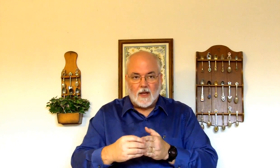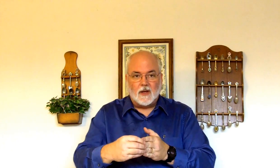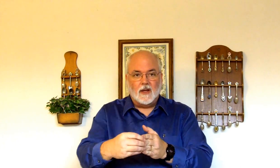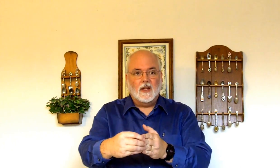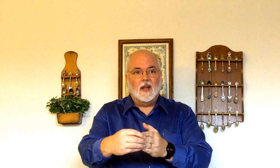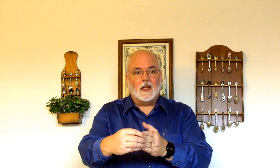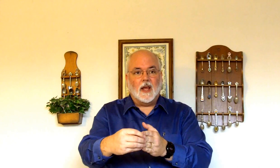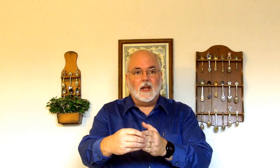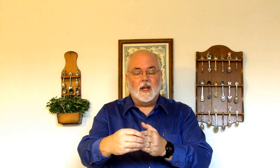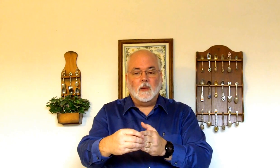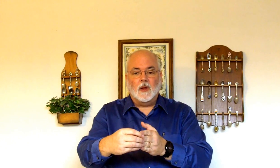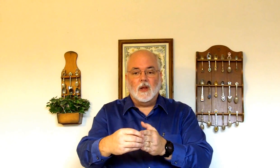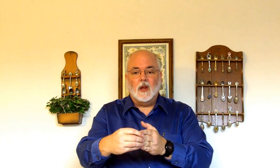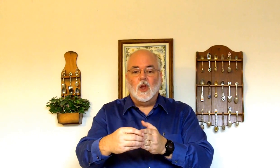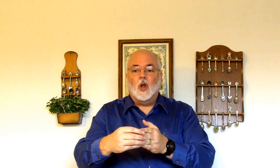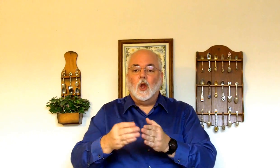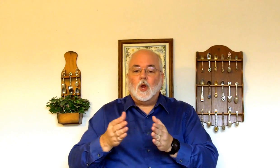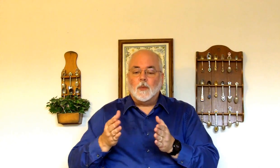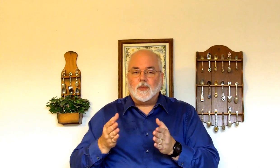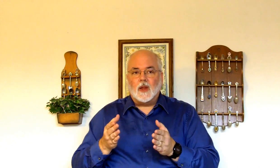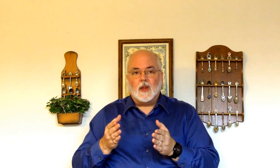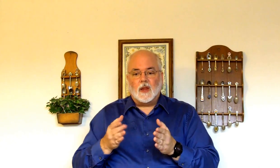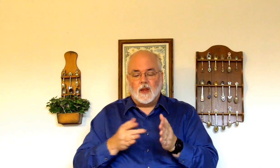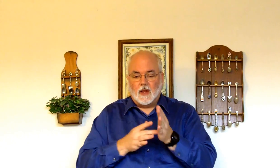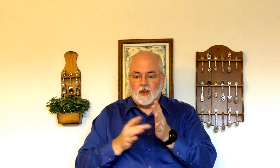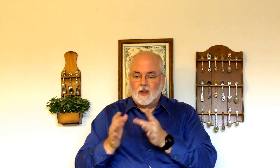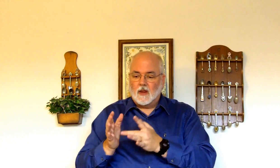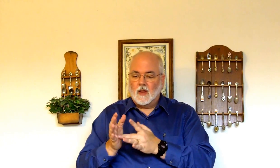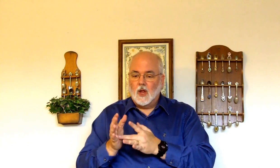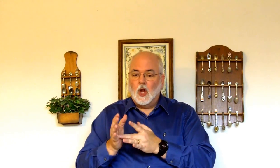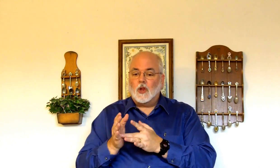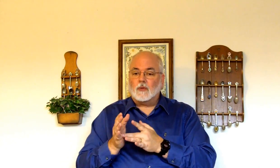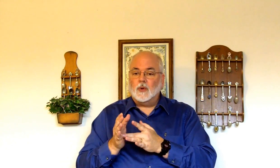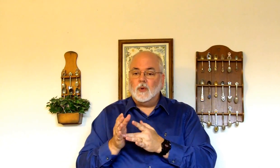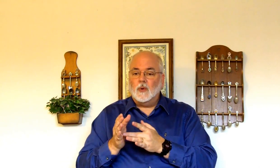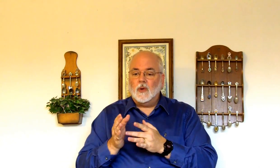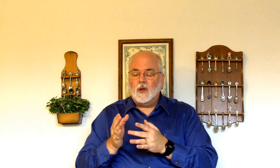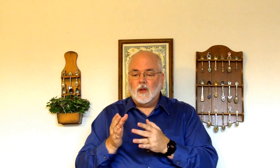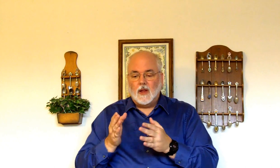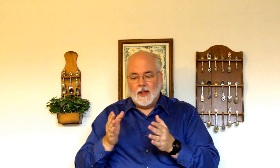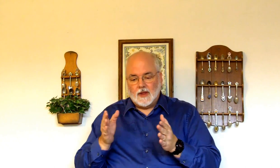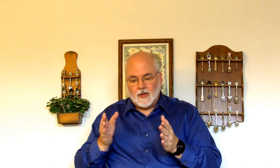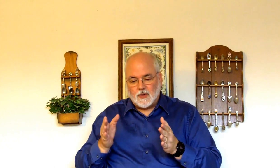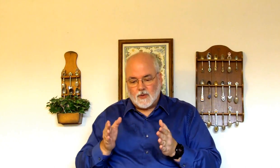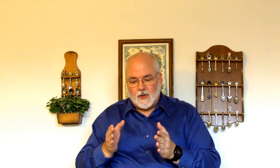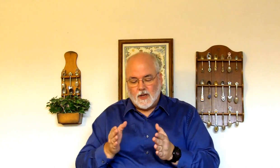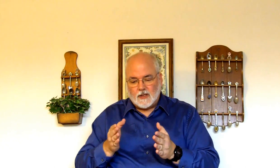you. Led him. him through the streets.